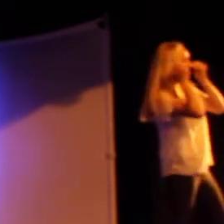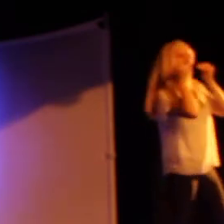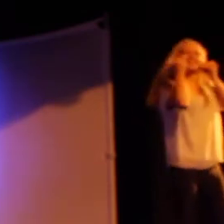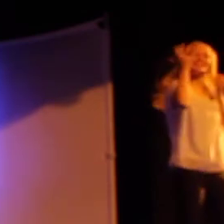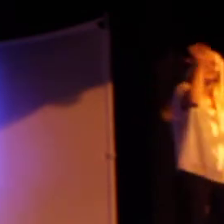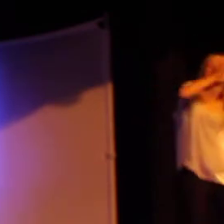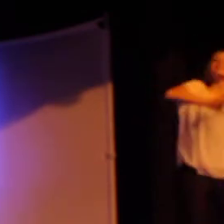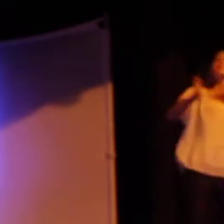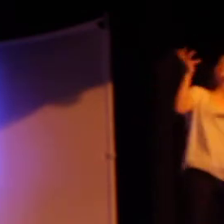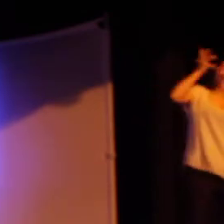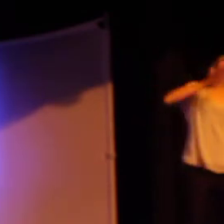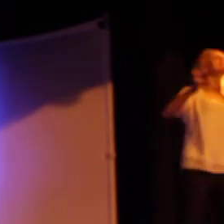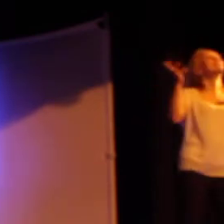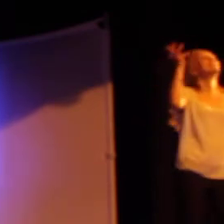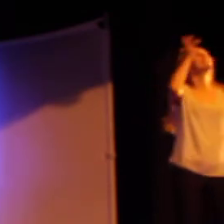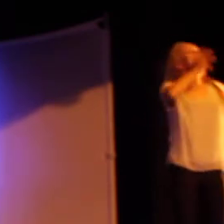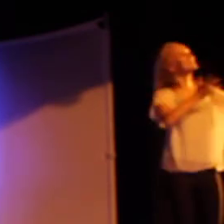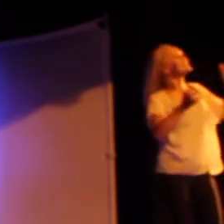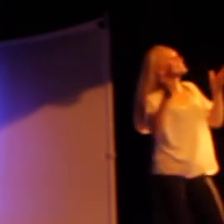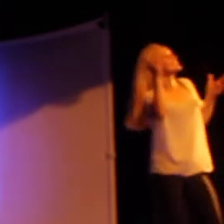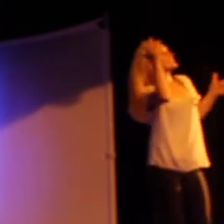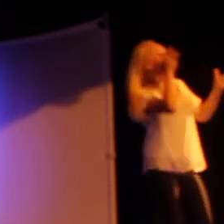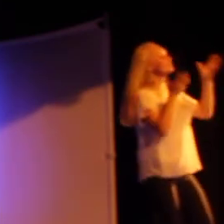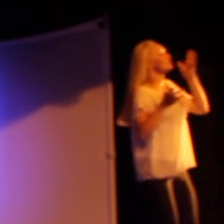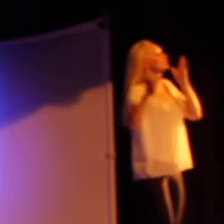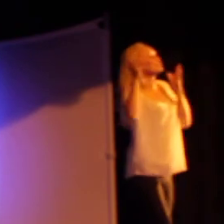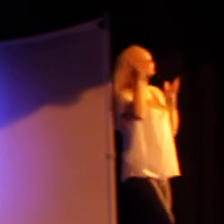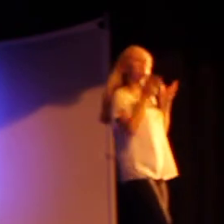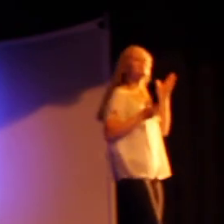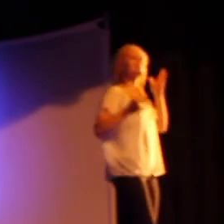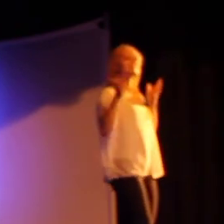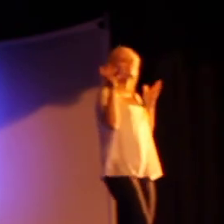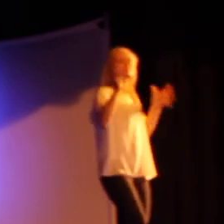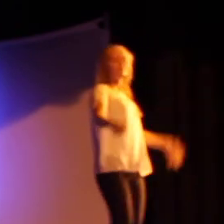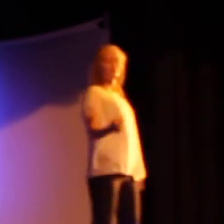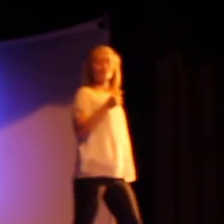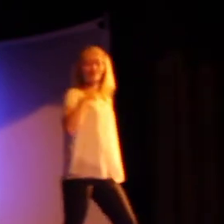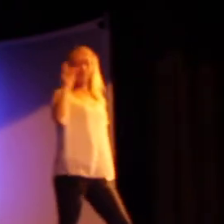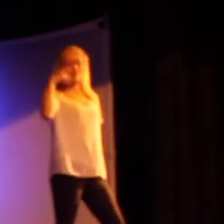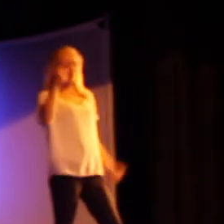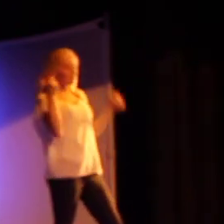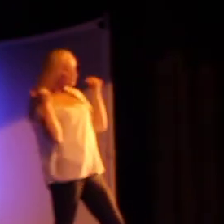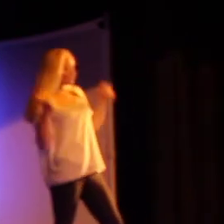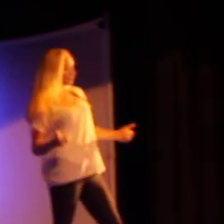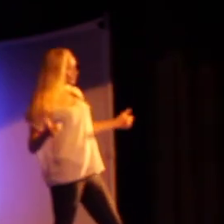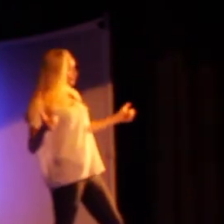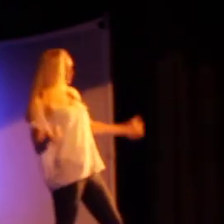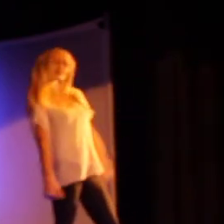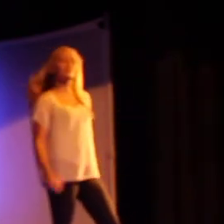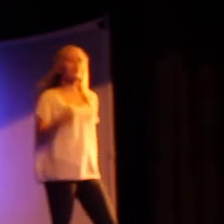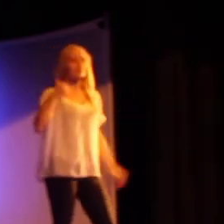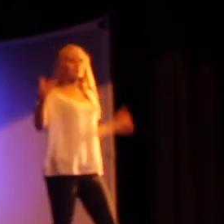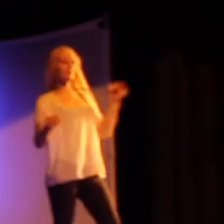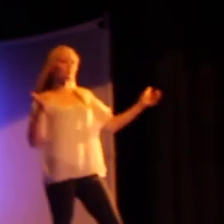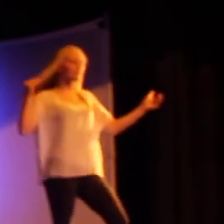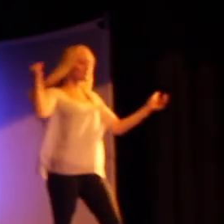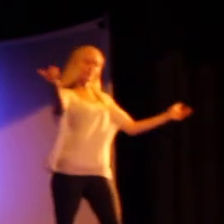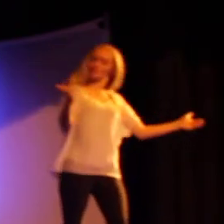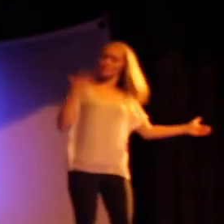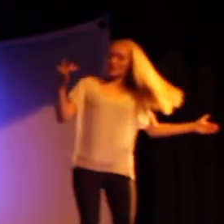why I wonder why know that I'm a crazy chick I do what I want I